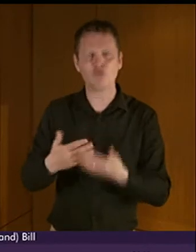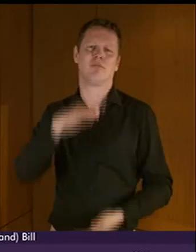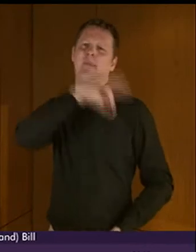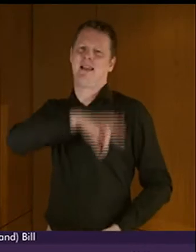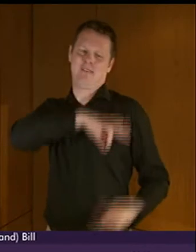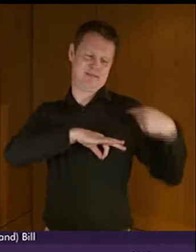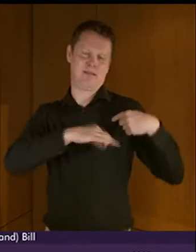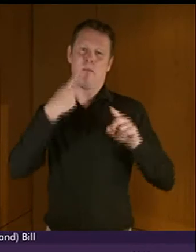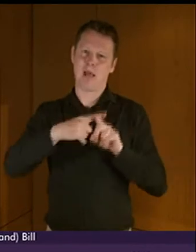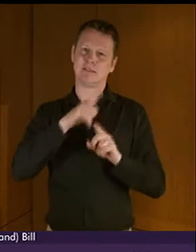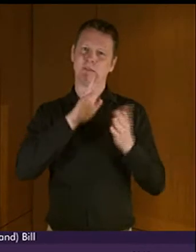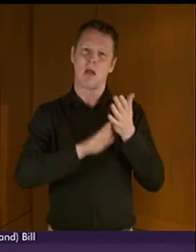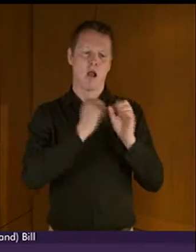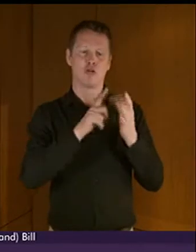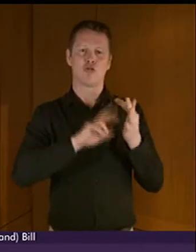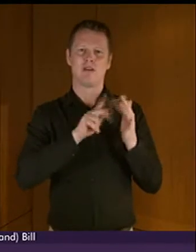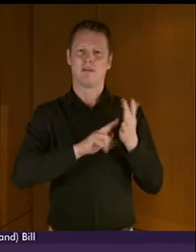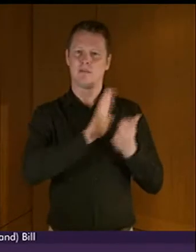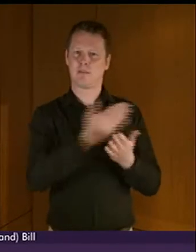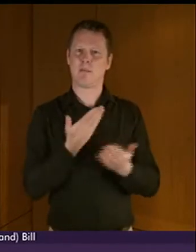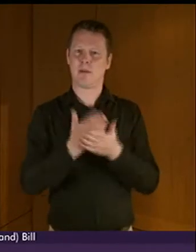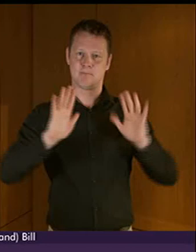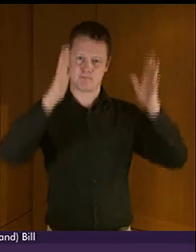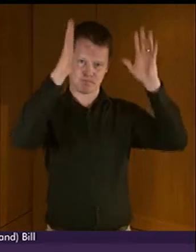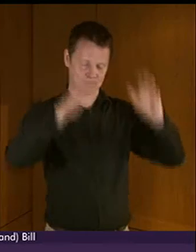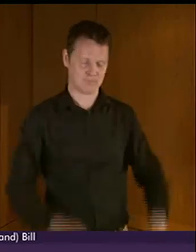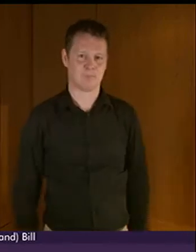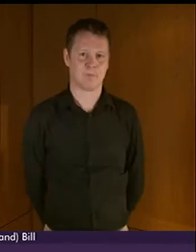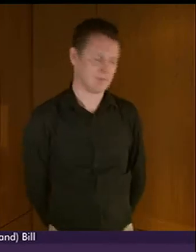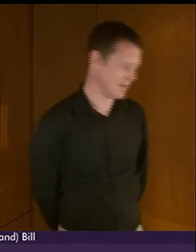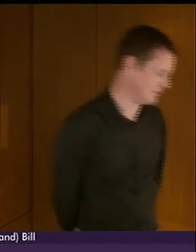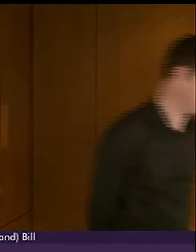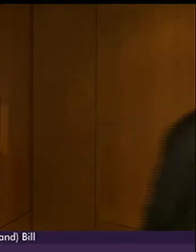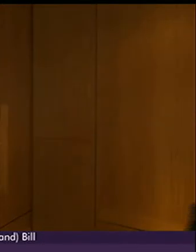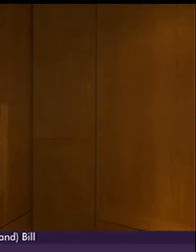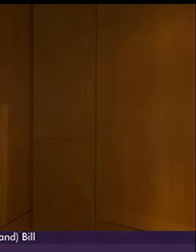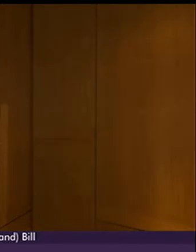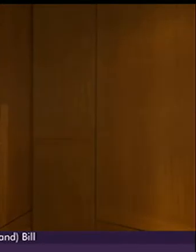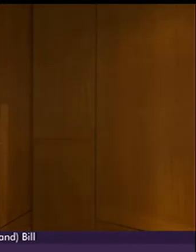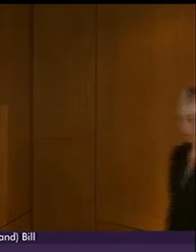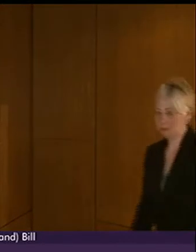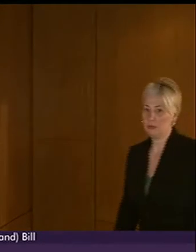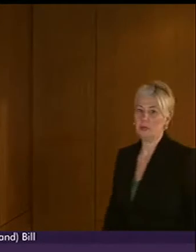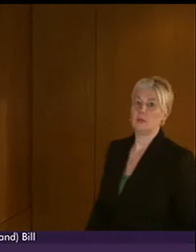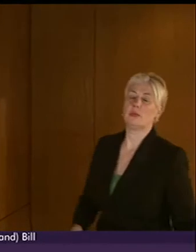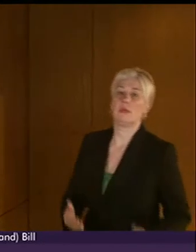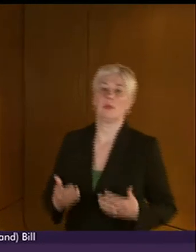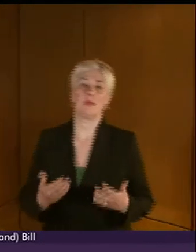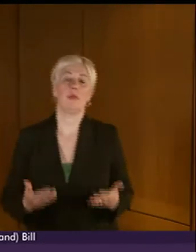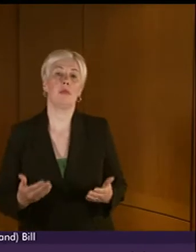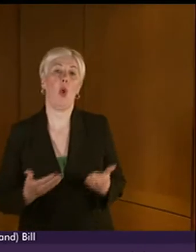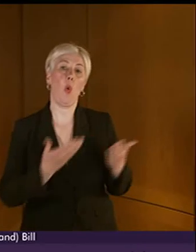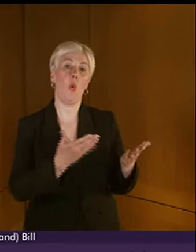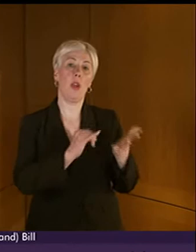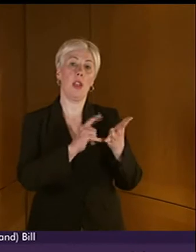of Mark Griffin's Bill. Thank you, Minister. I now call on Siobhan MacMahon. Ms MacMahon, six minutes,